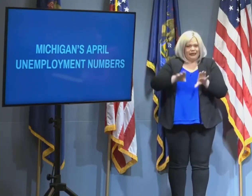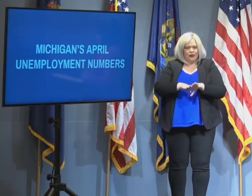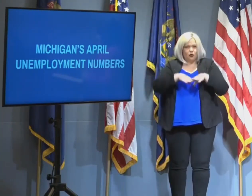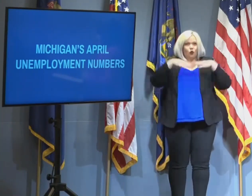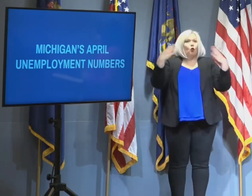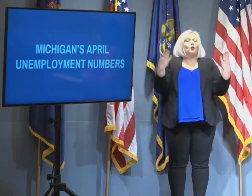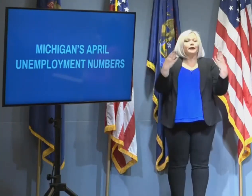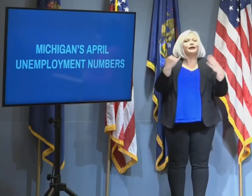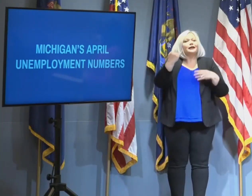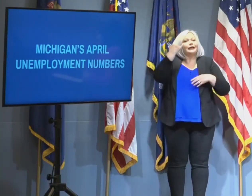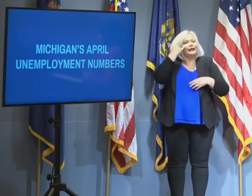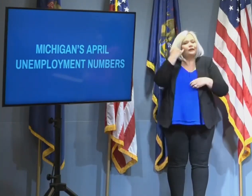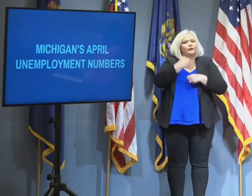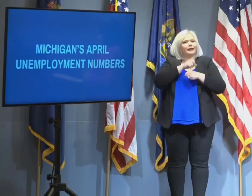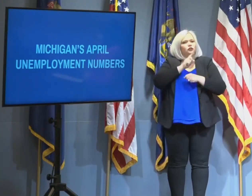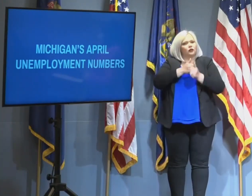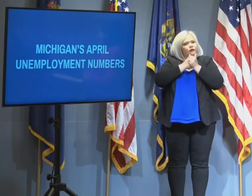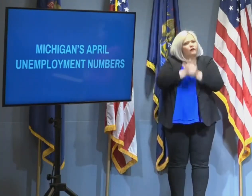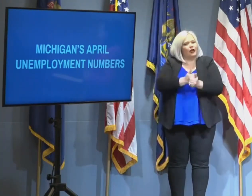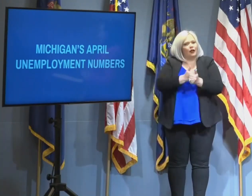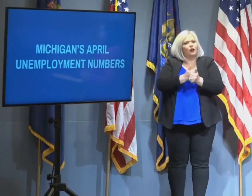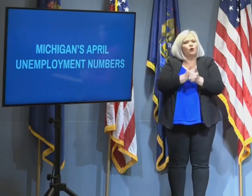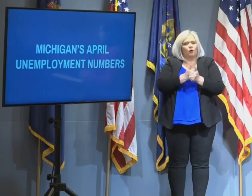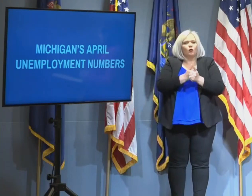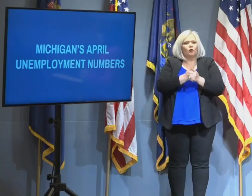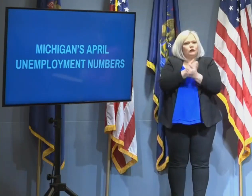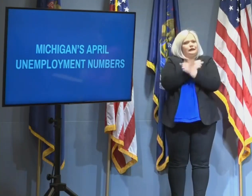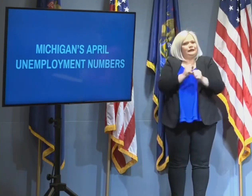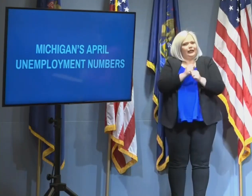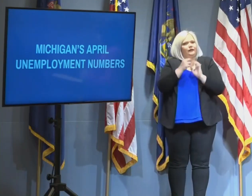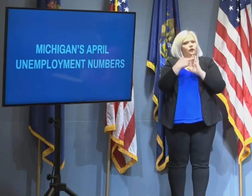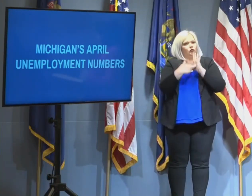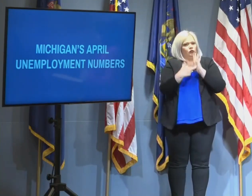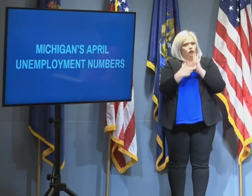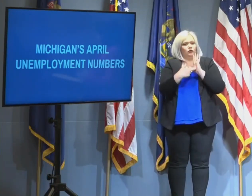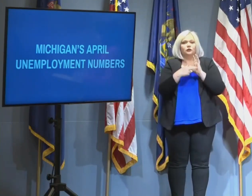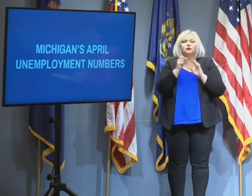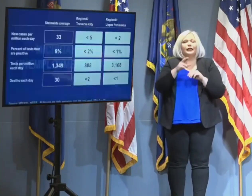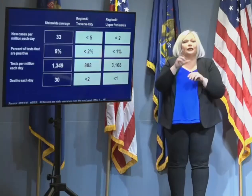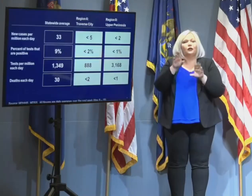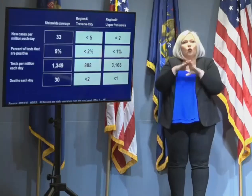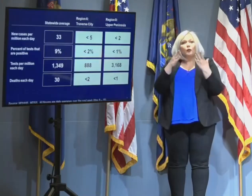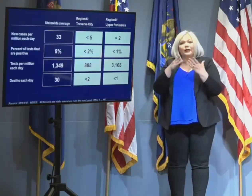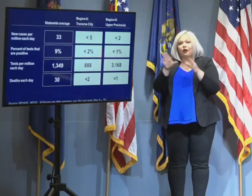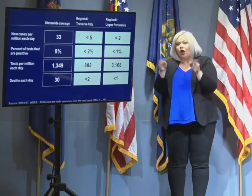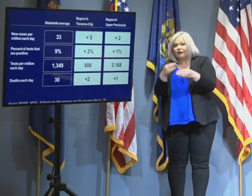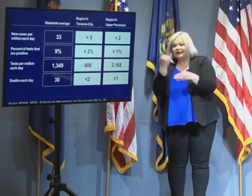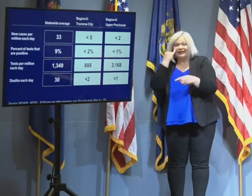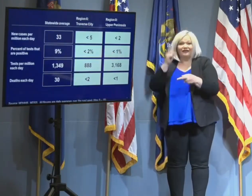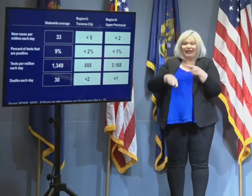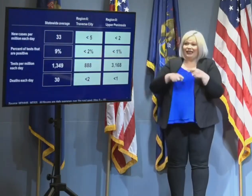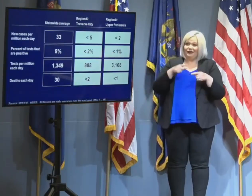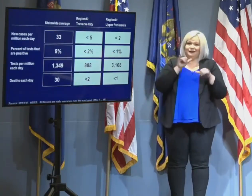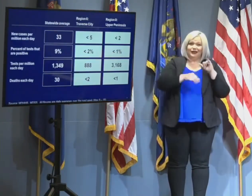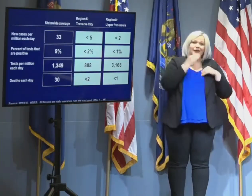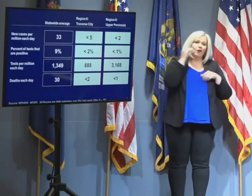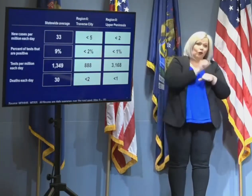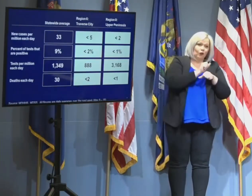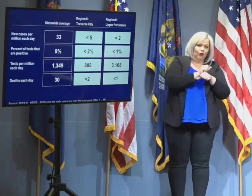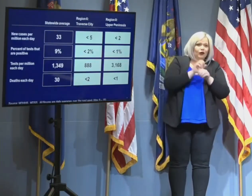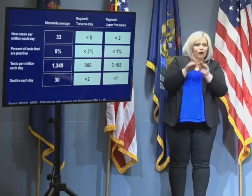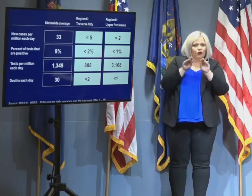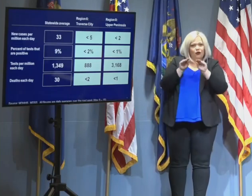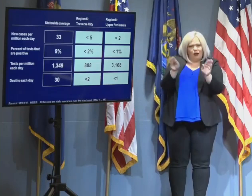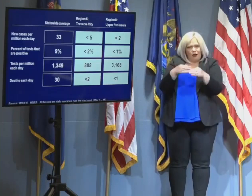of best practices, and office work that can't be done remotely. These regions stand apart from the rest of the state in